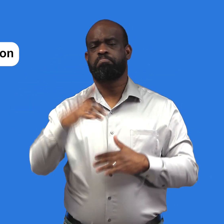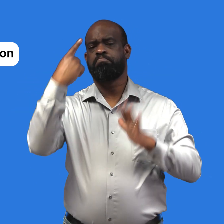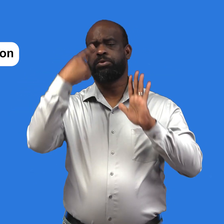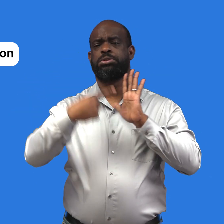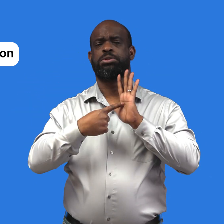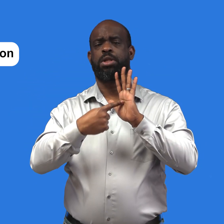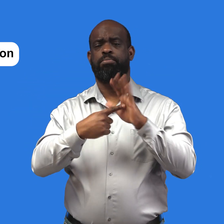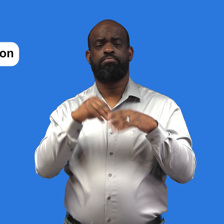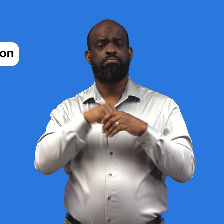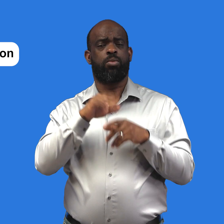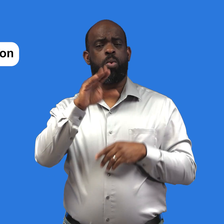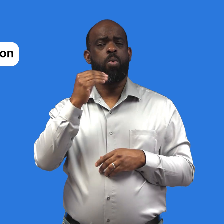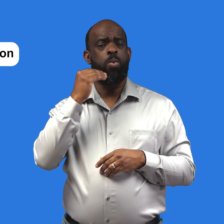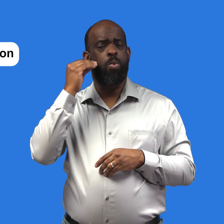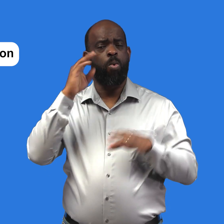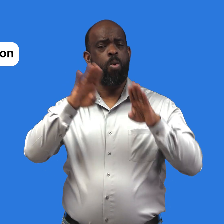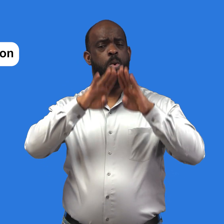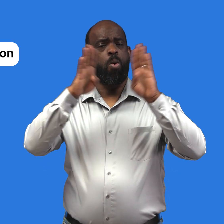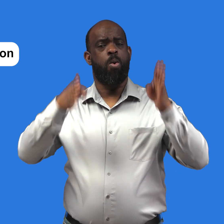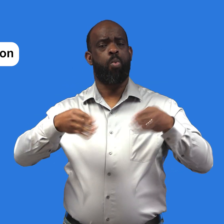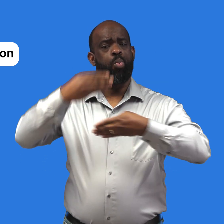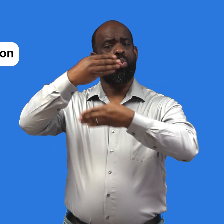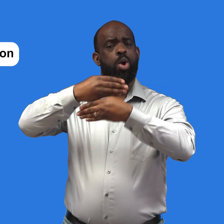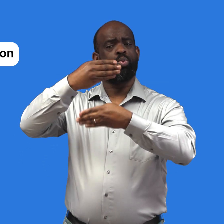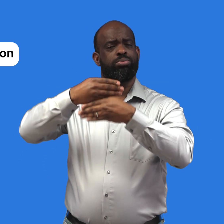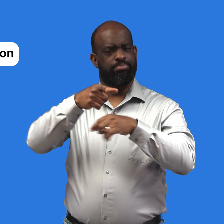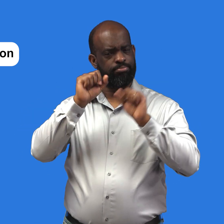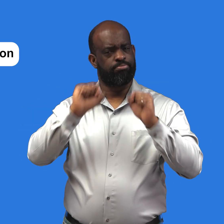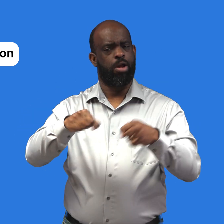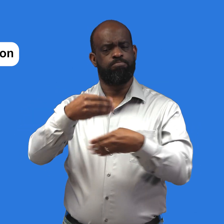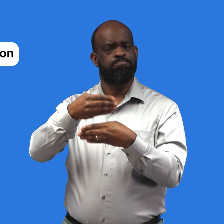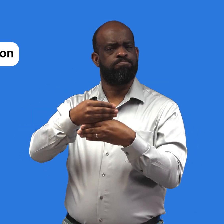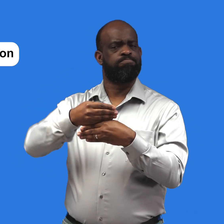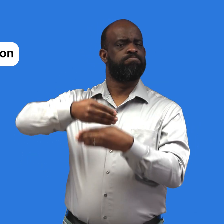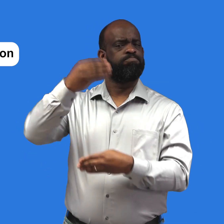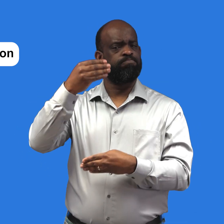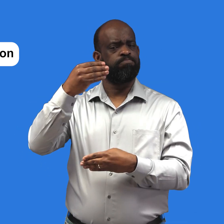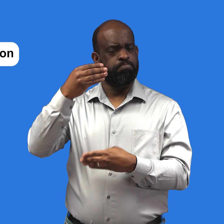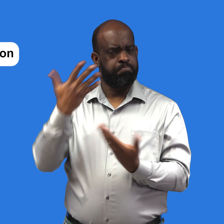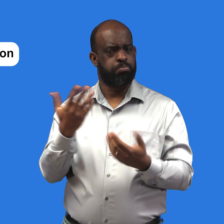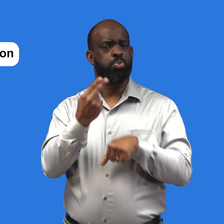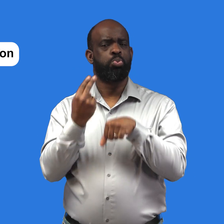For example, you can open windows and use fans to improve airflow in your home.